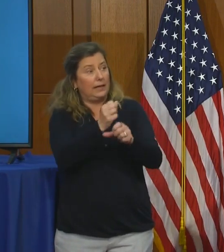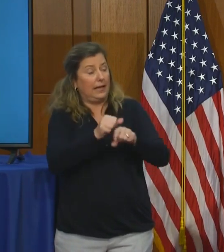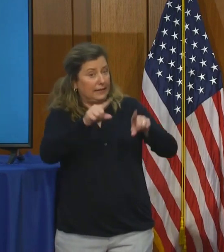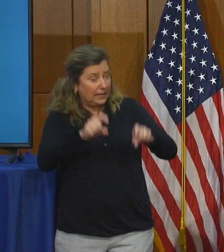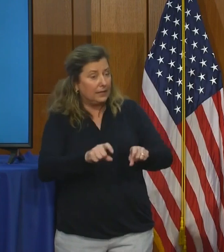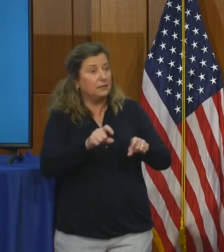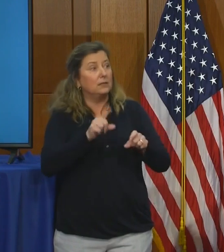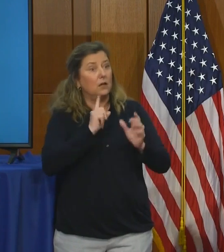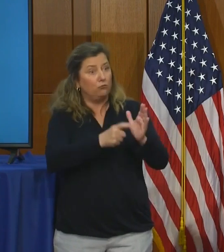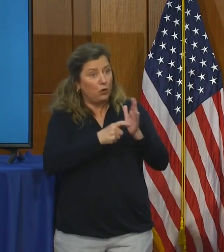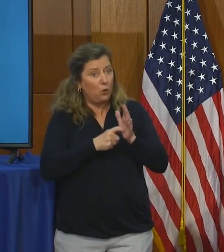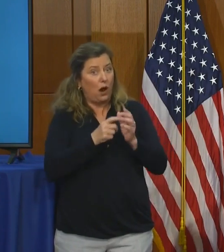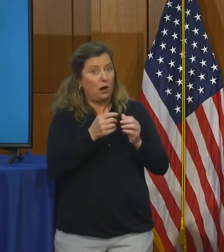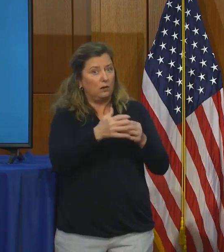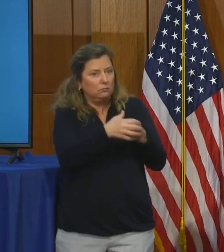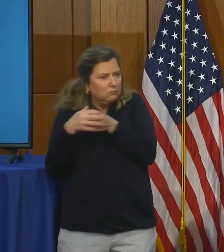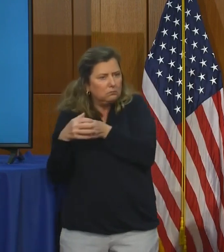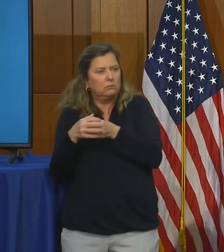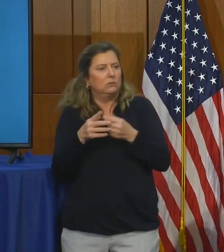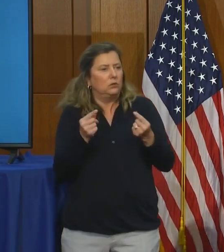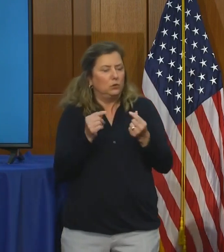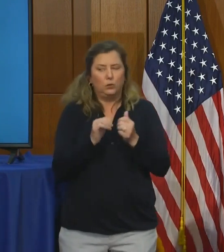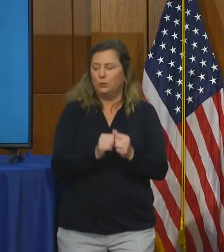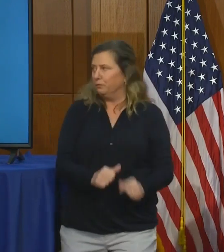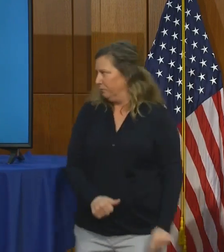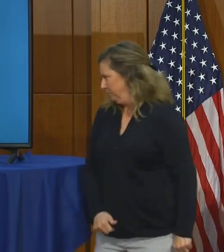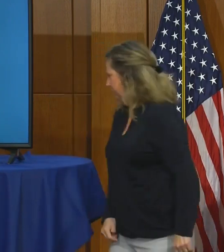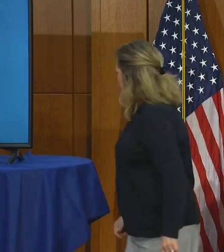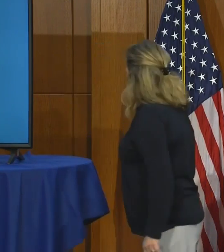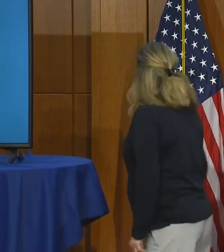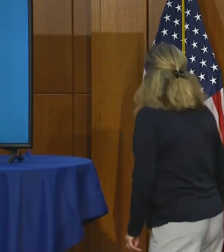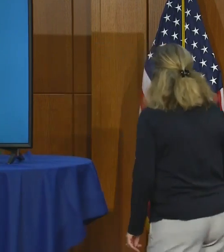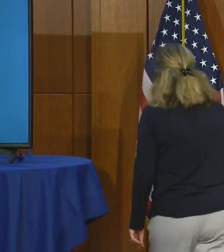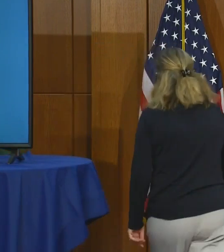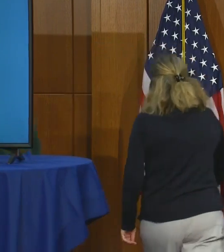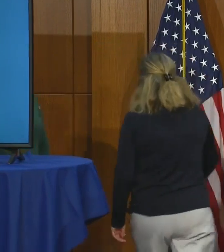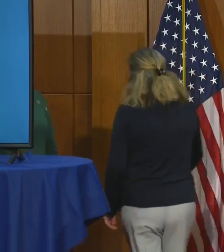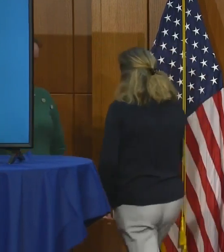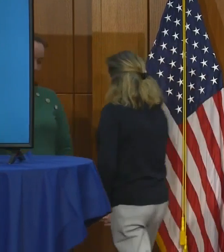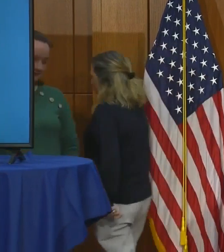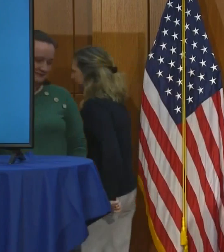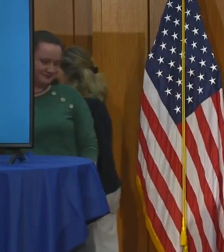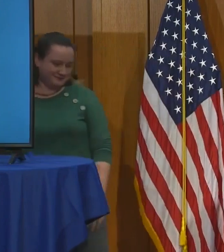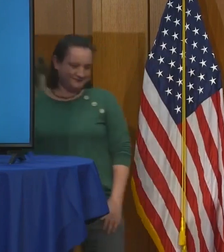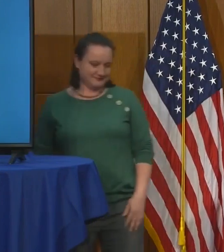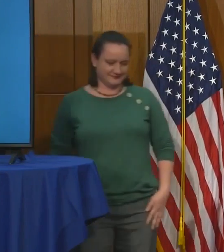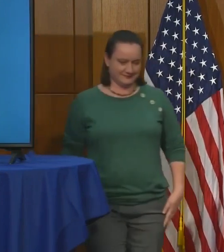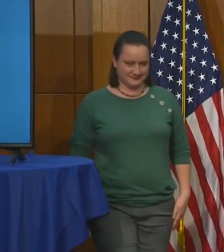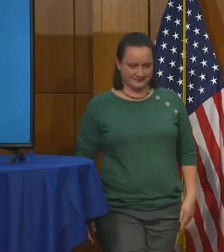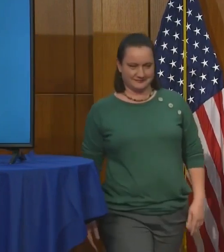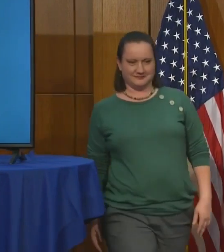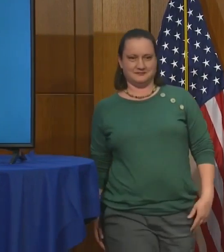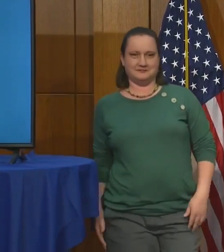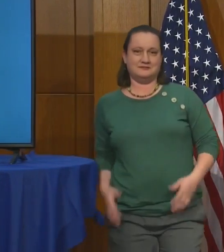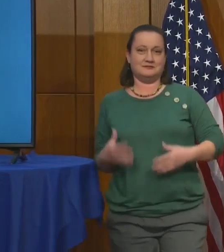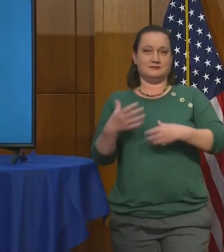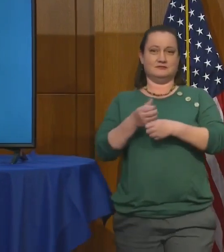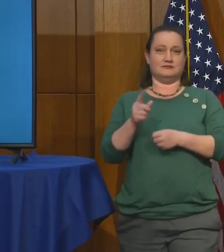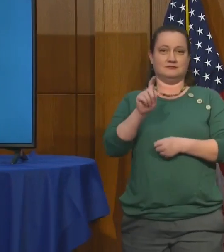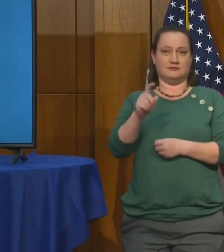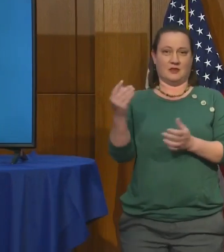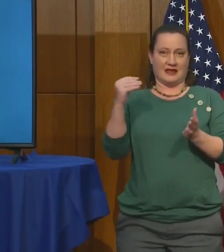Will they be required to be isolated? What happens? Yes, so the question is, how does the contact tracing process move forward?